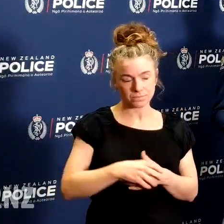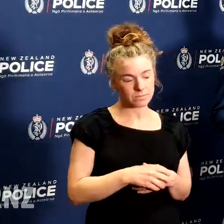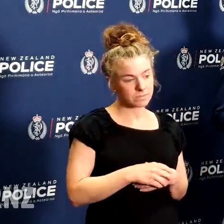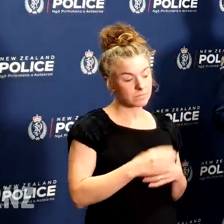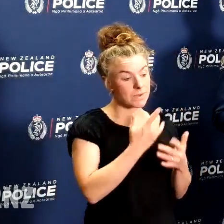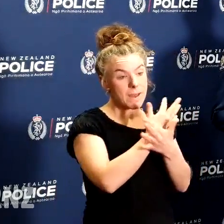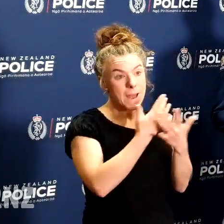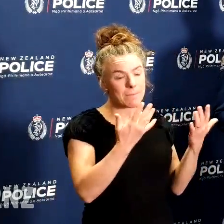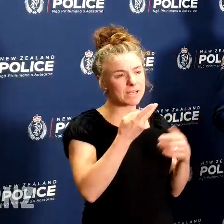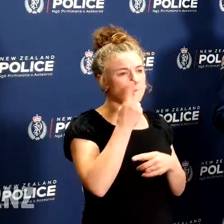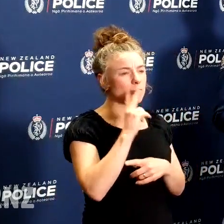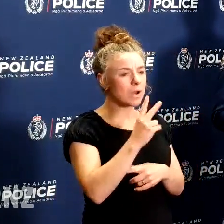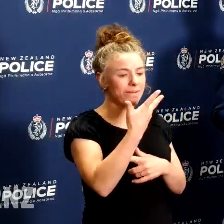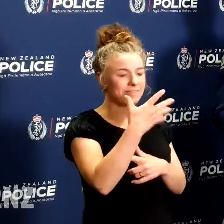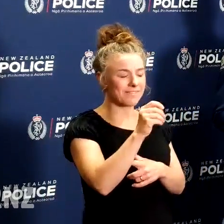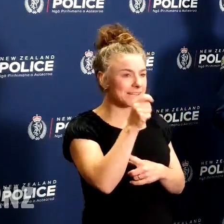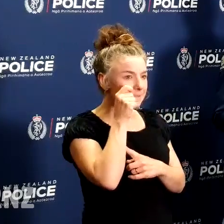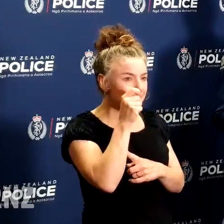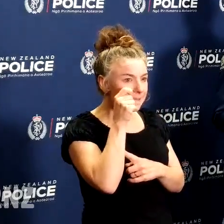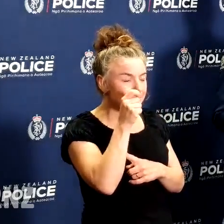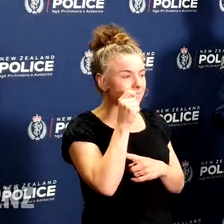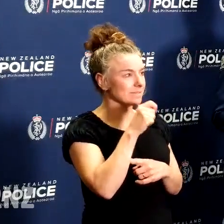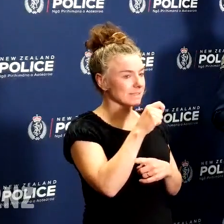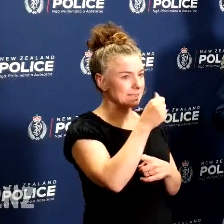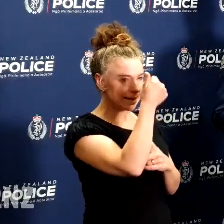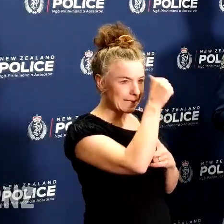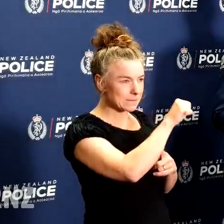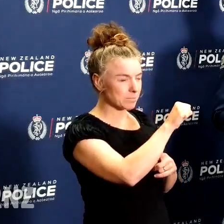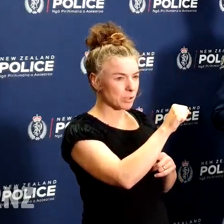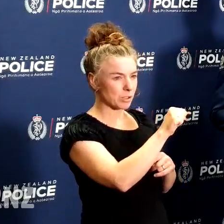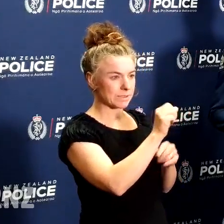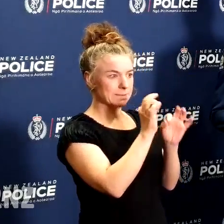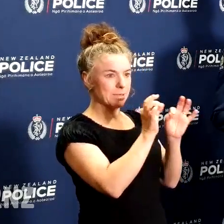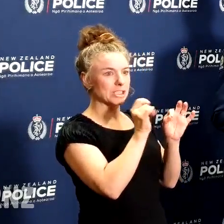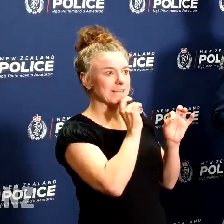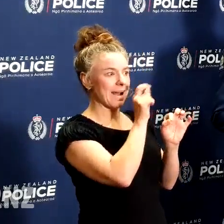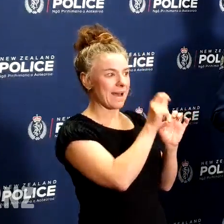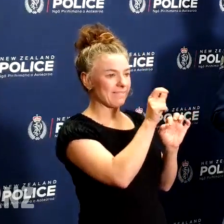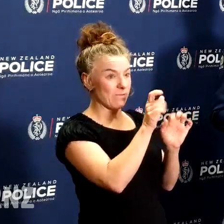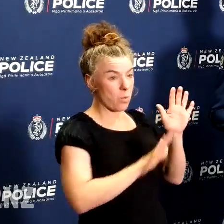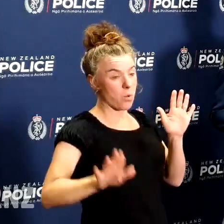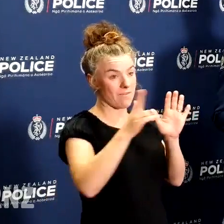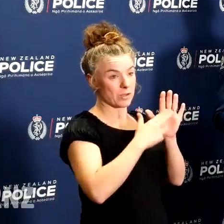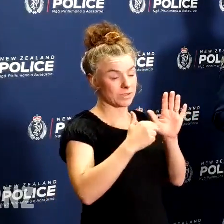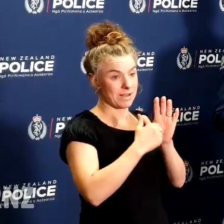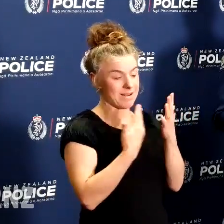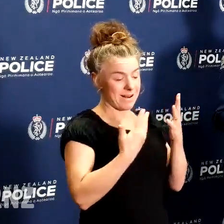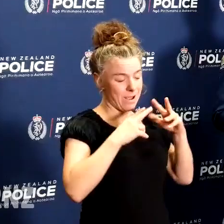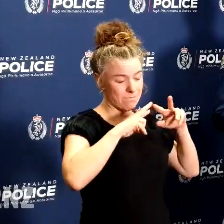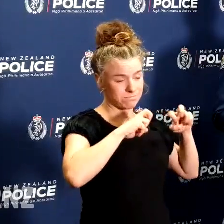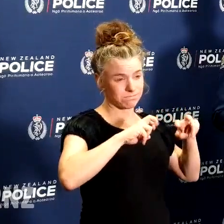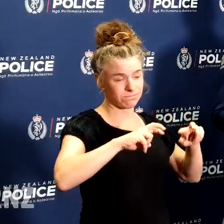detectives and specialists right across the country conducting this